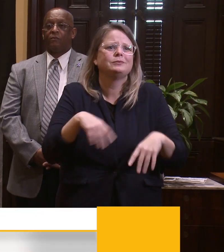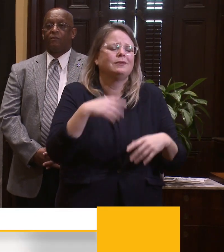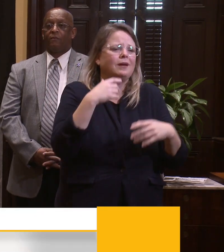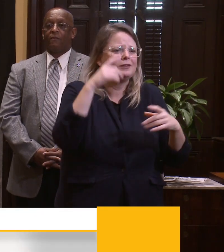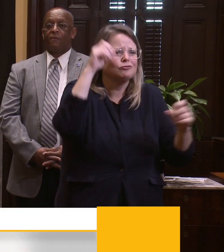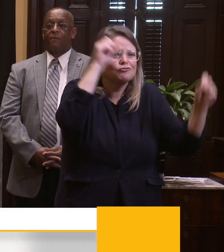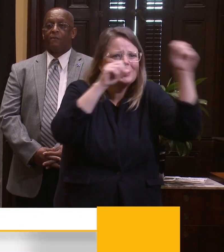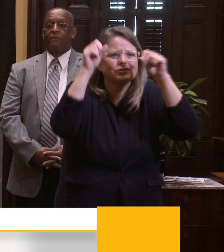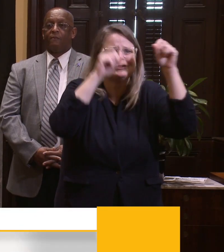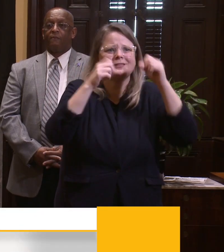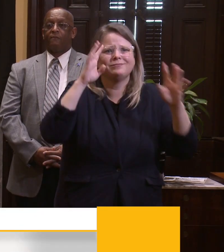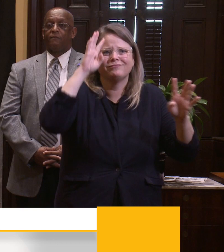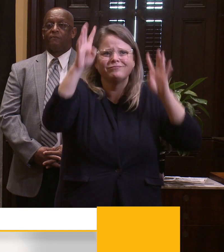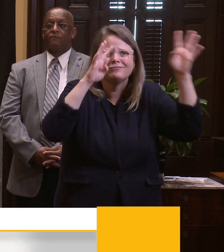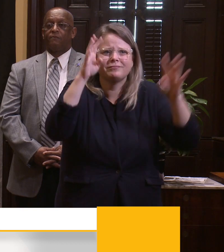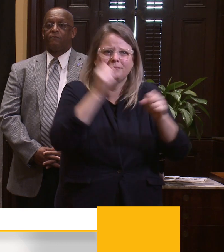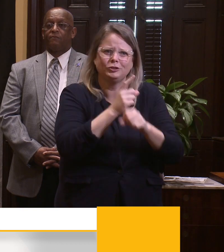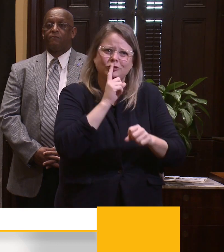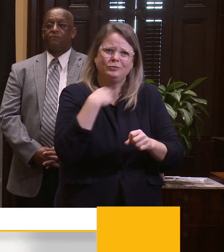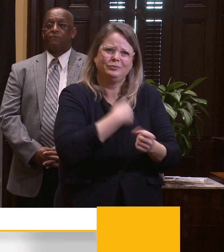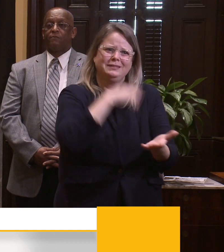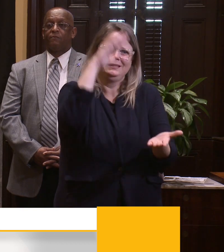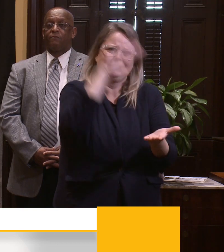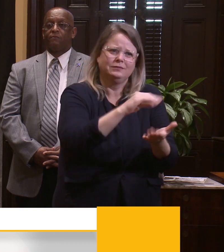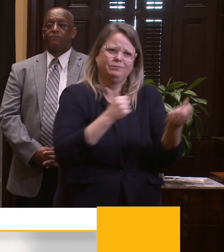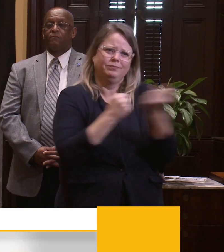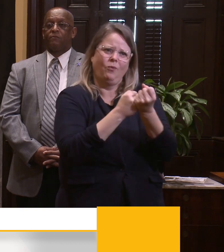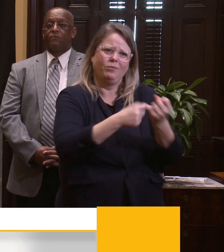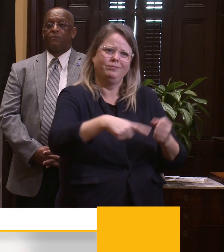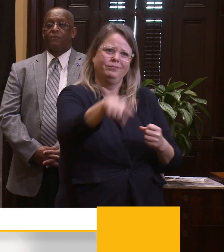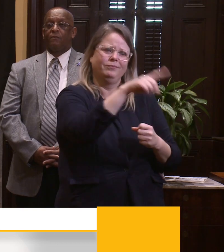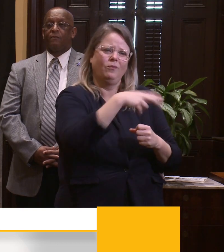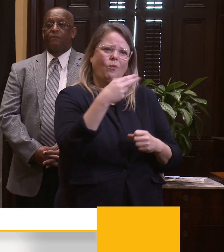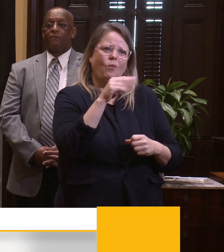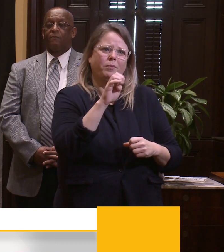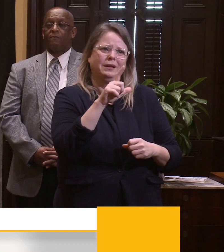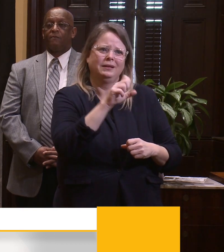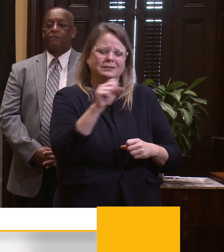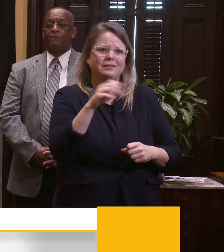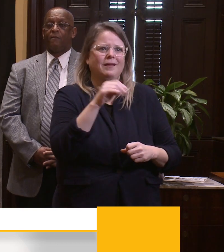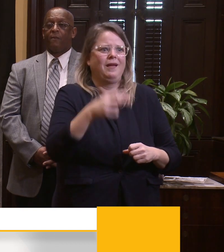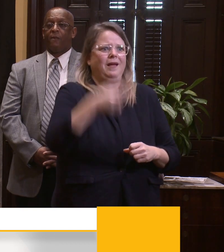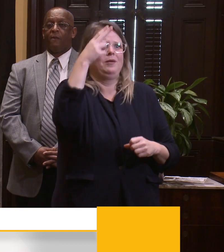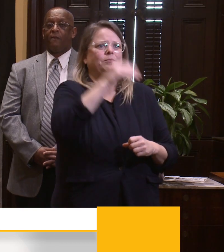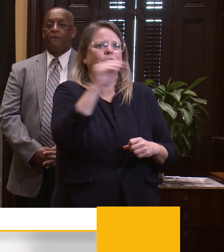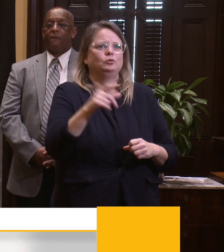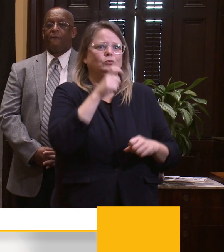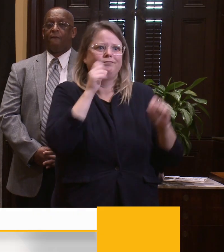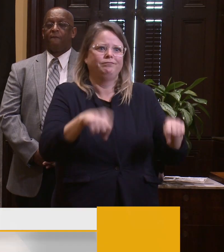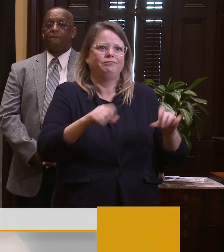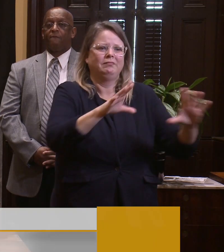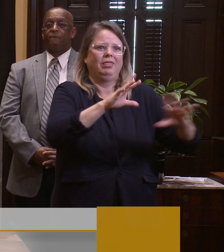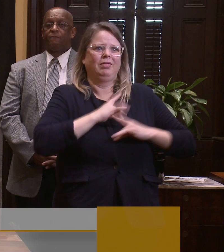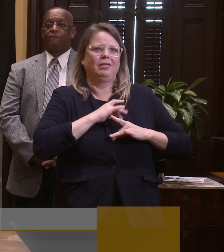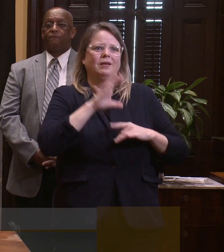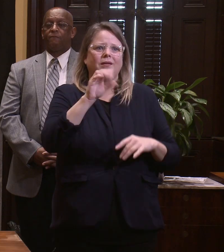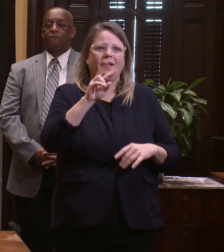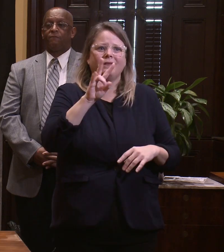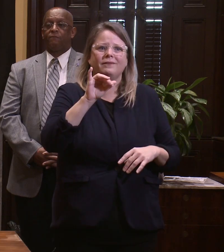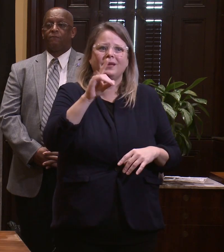our neighbors who are at high risk of contracting communicable diseases and are unable to self-isolate. To date,